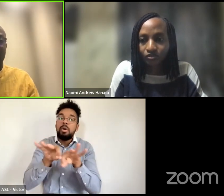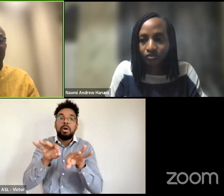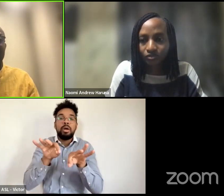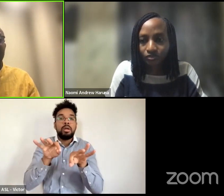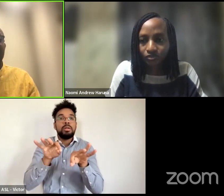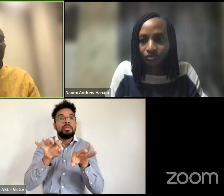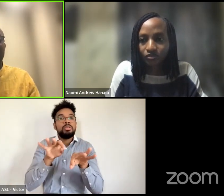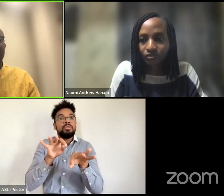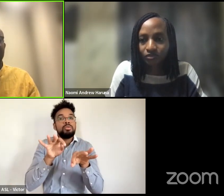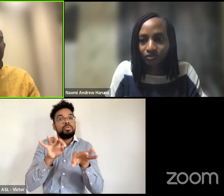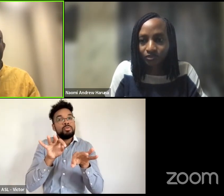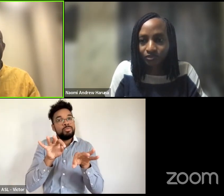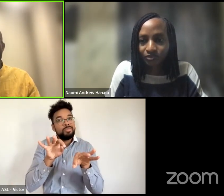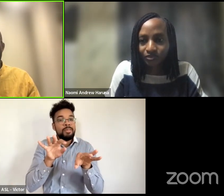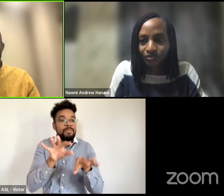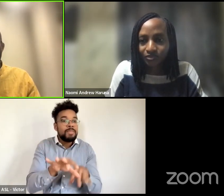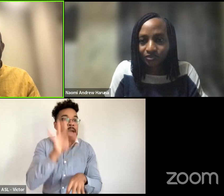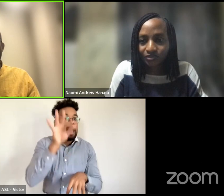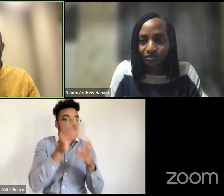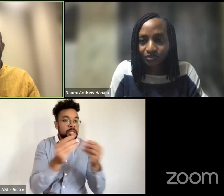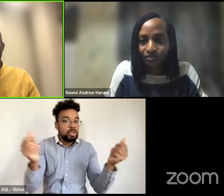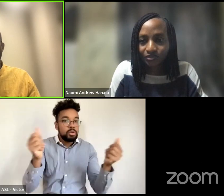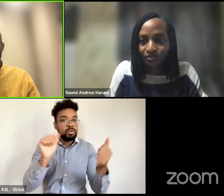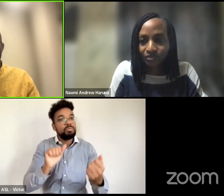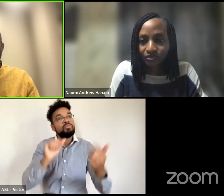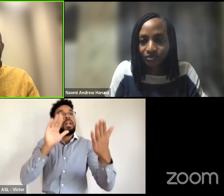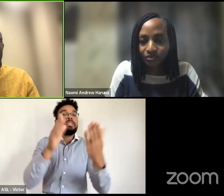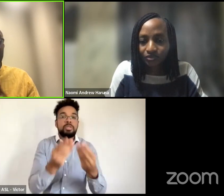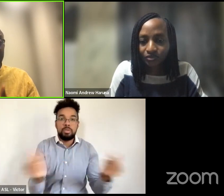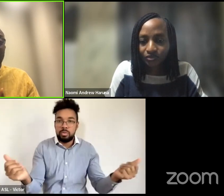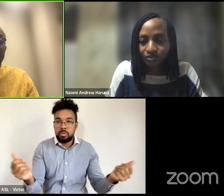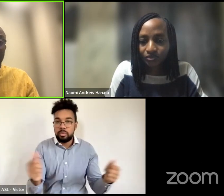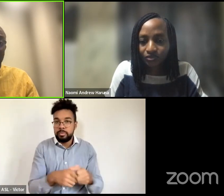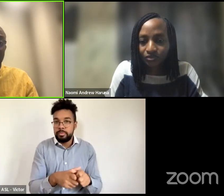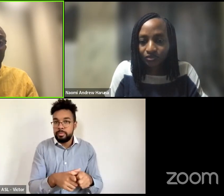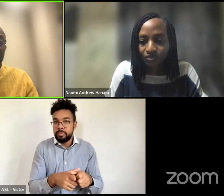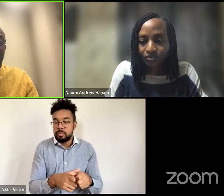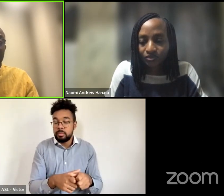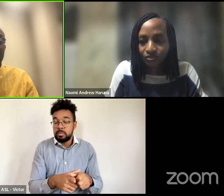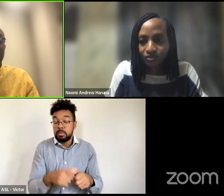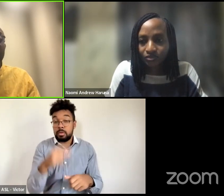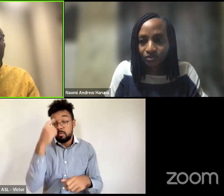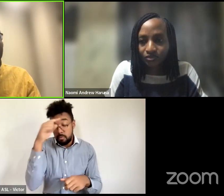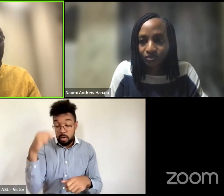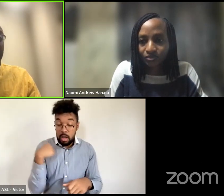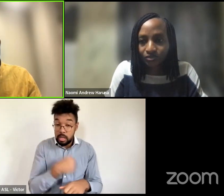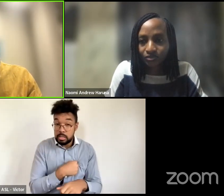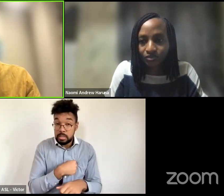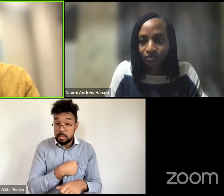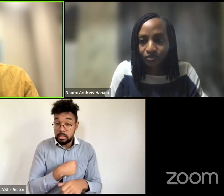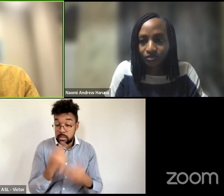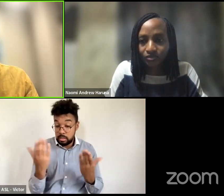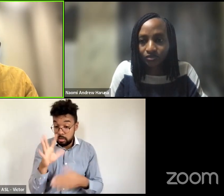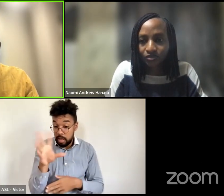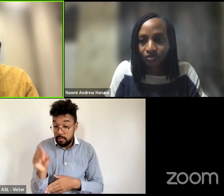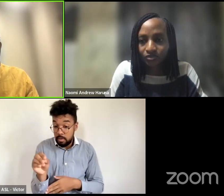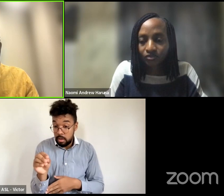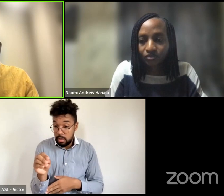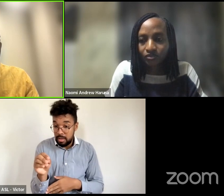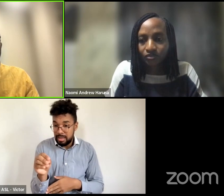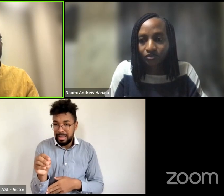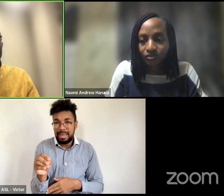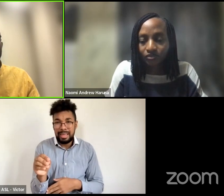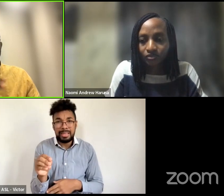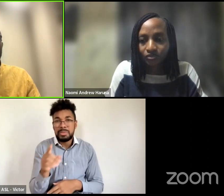um and i think that for us also on the continent it's even more important um